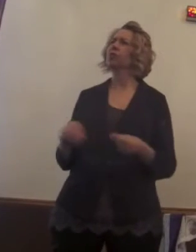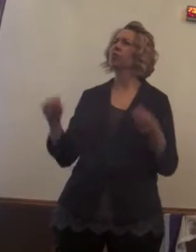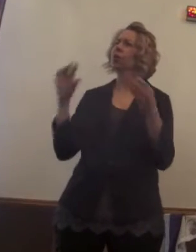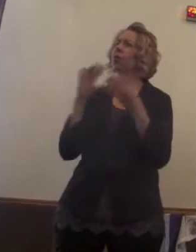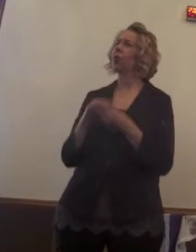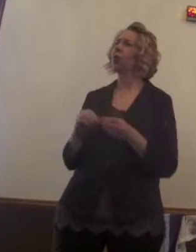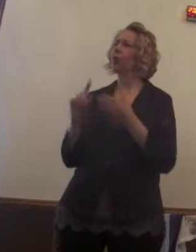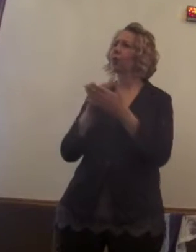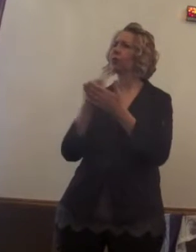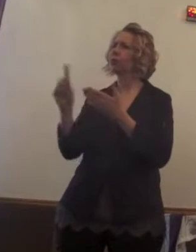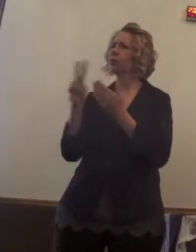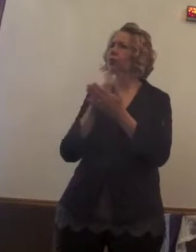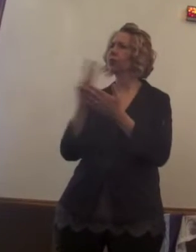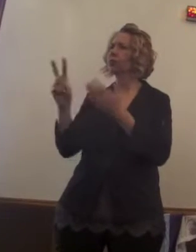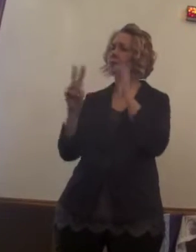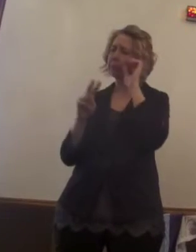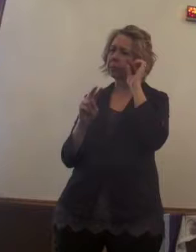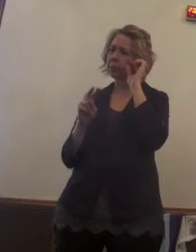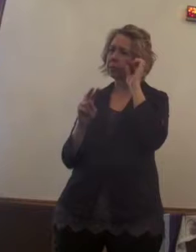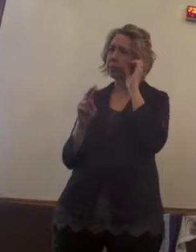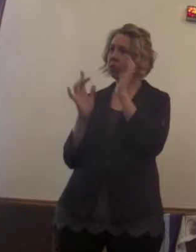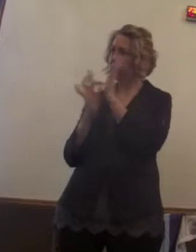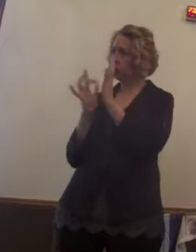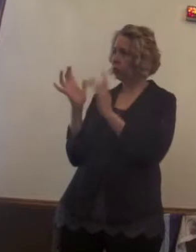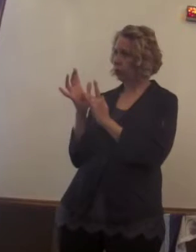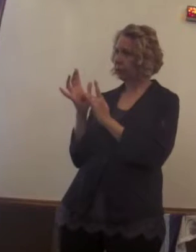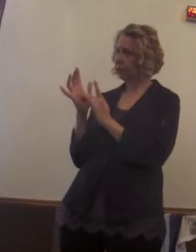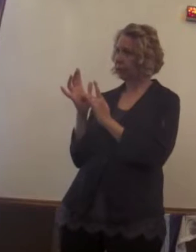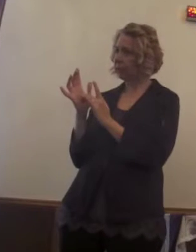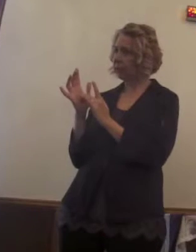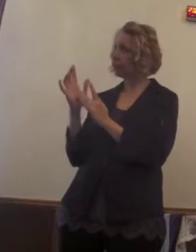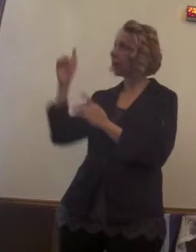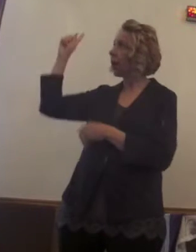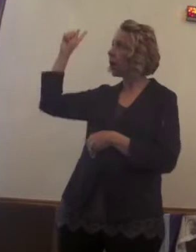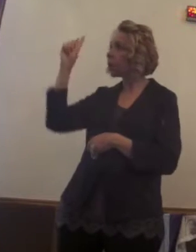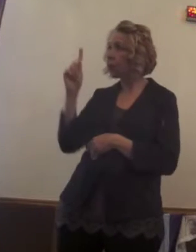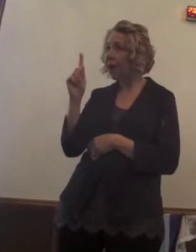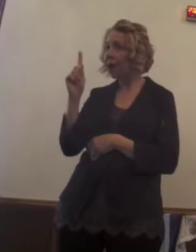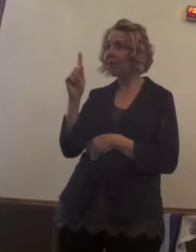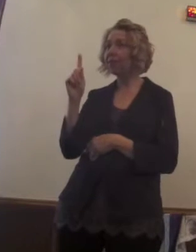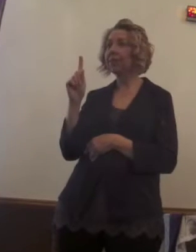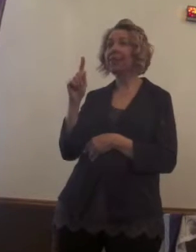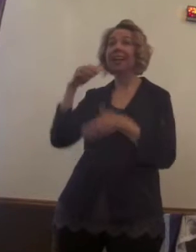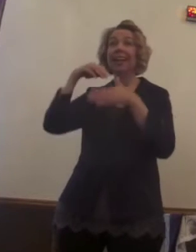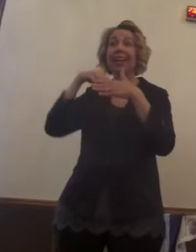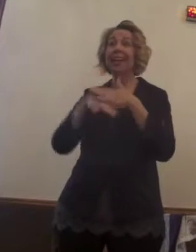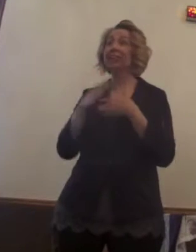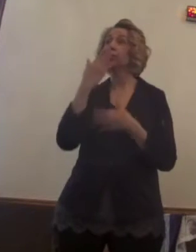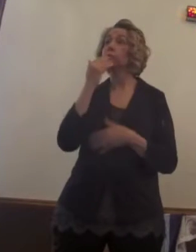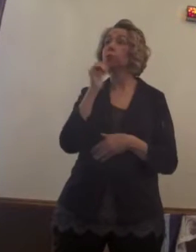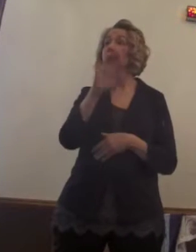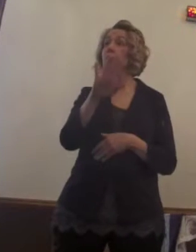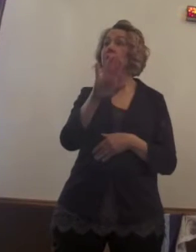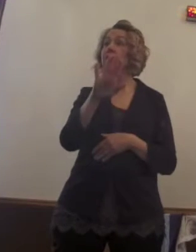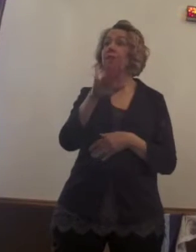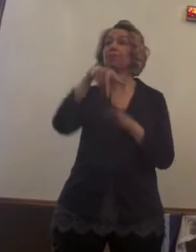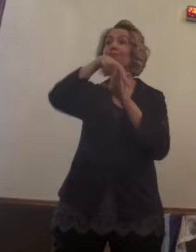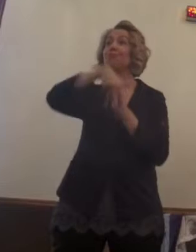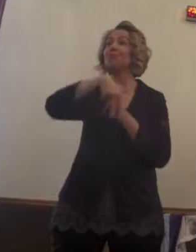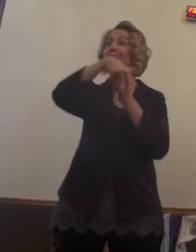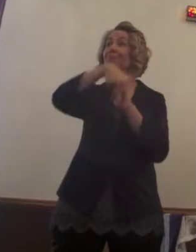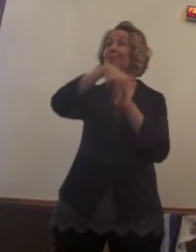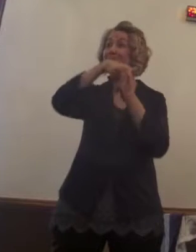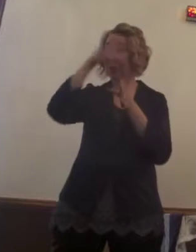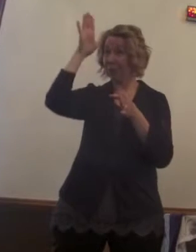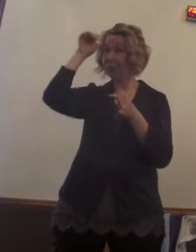next few weeks of Jesus' arrival and the donkey and taking that ride through the city, through